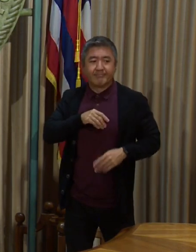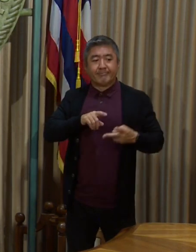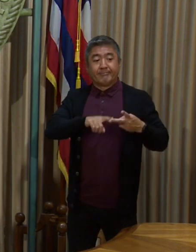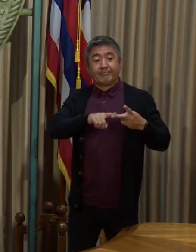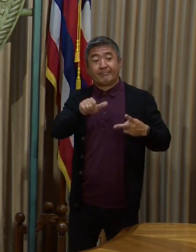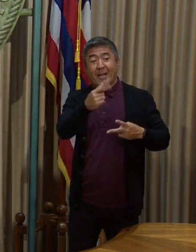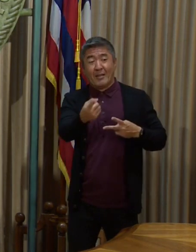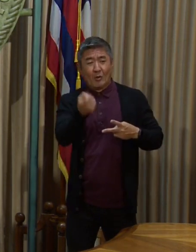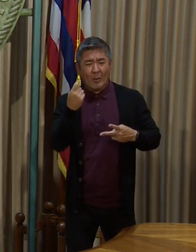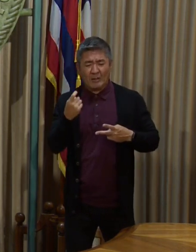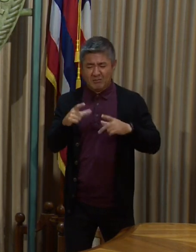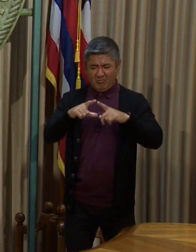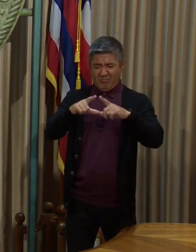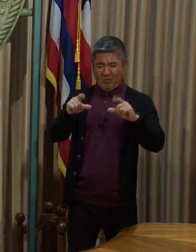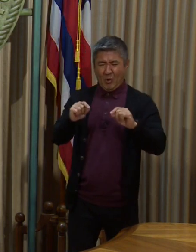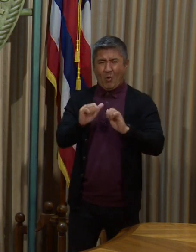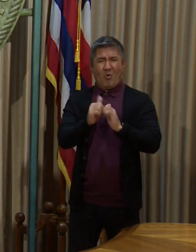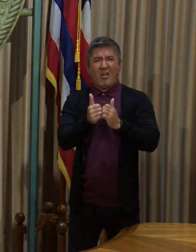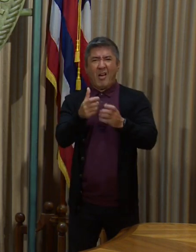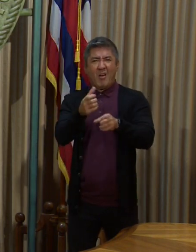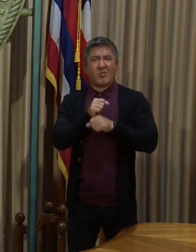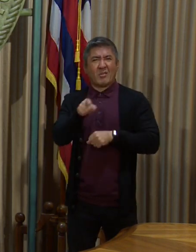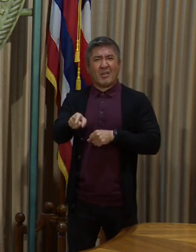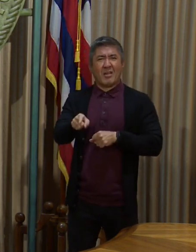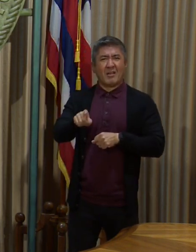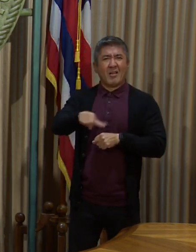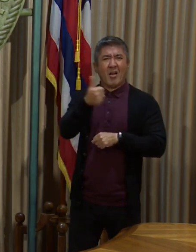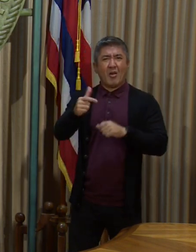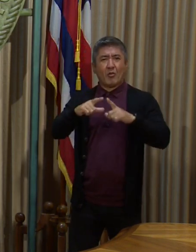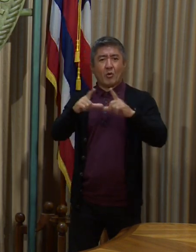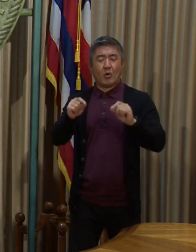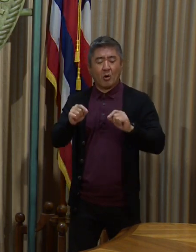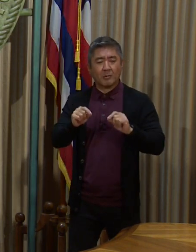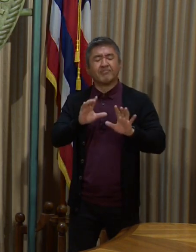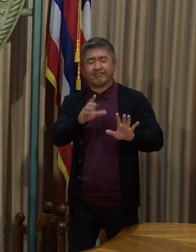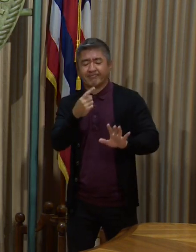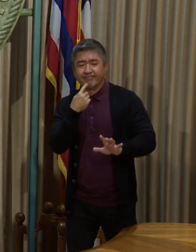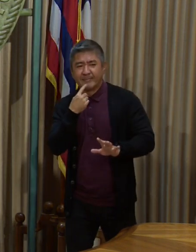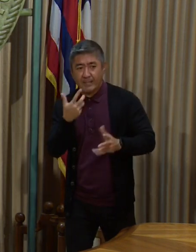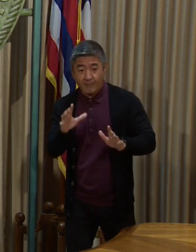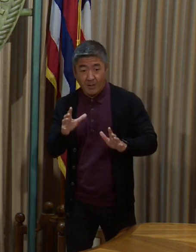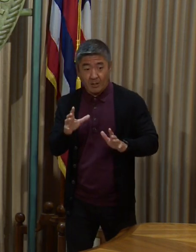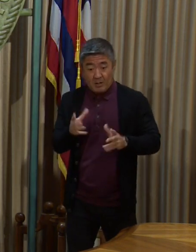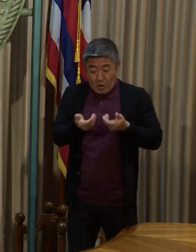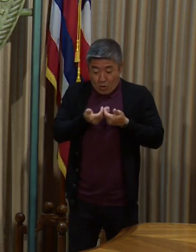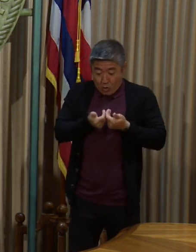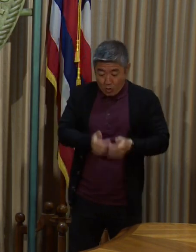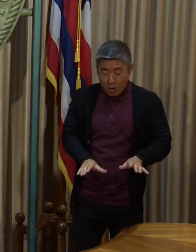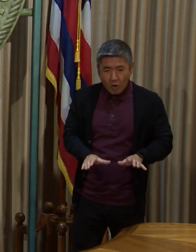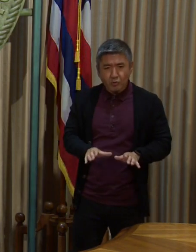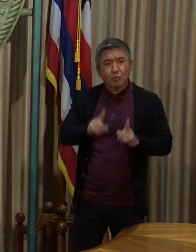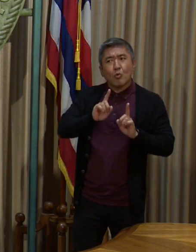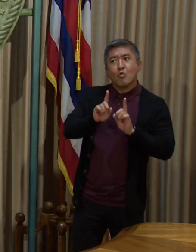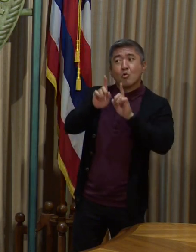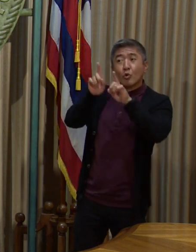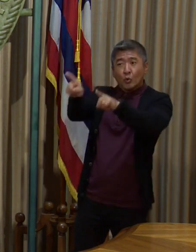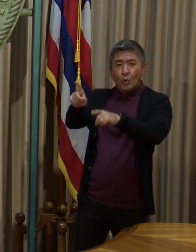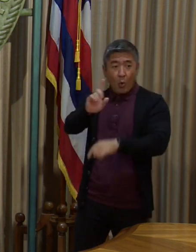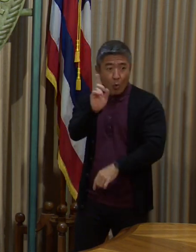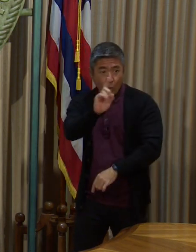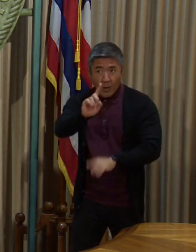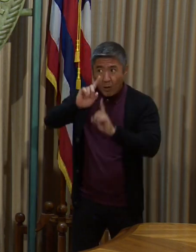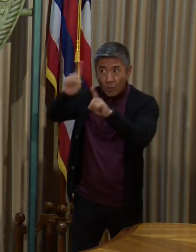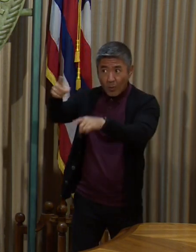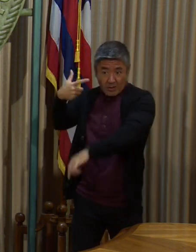how do you get these cards? I mentioned it earlier. If you happen to lose your card, we have instructed people to go back to the provider that gave them their